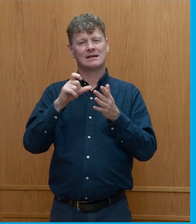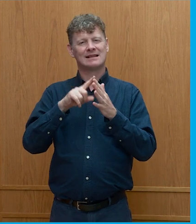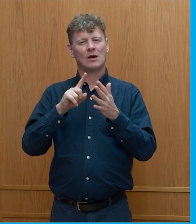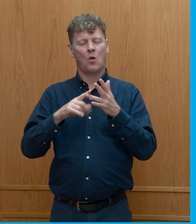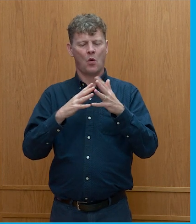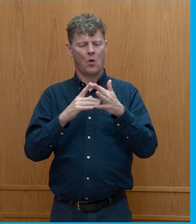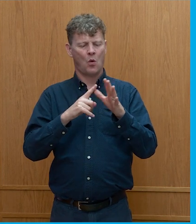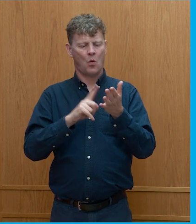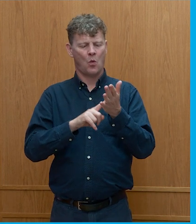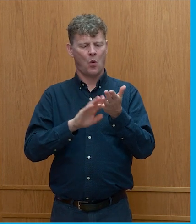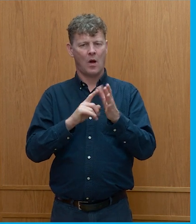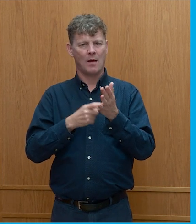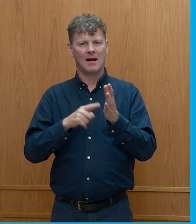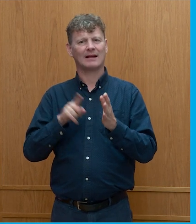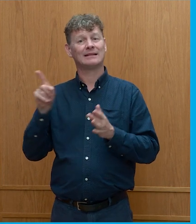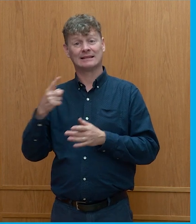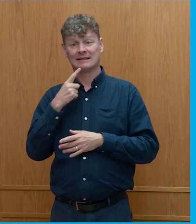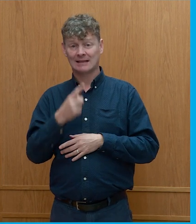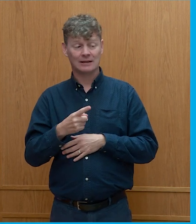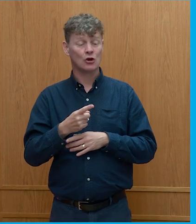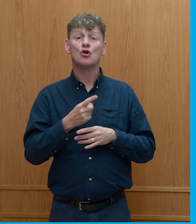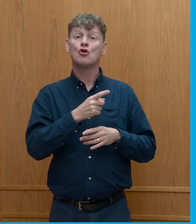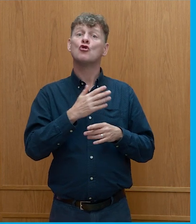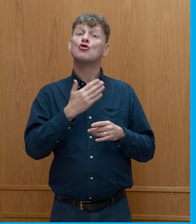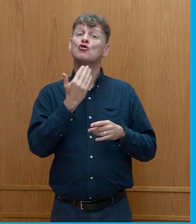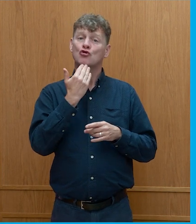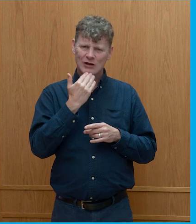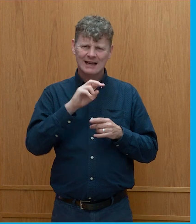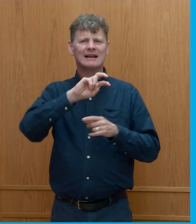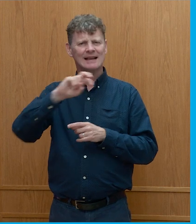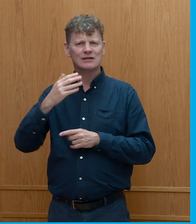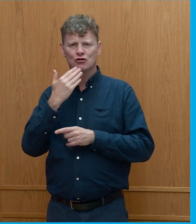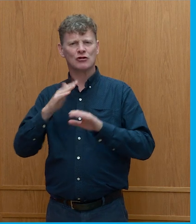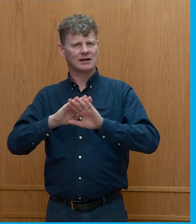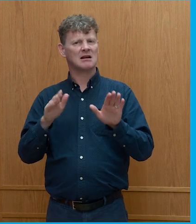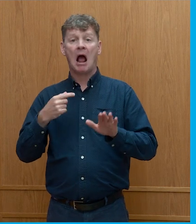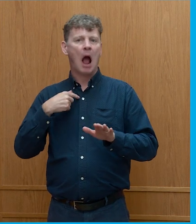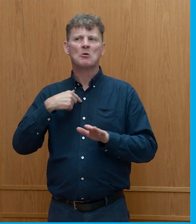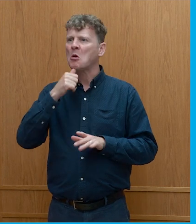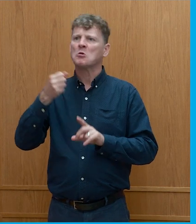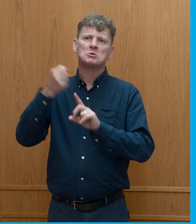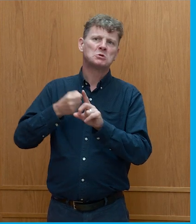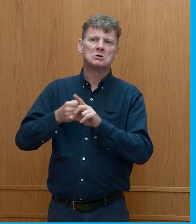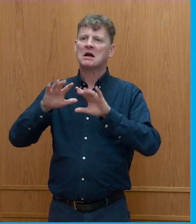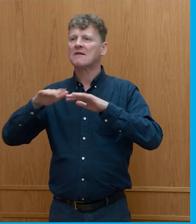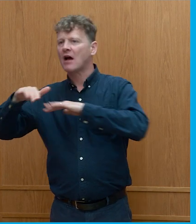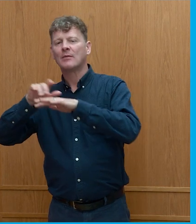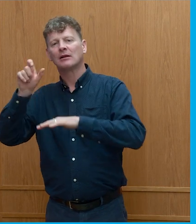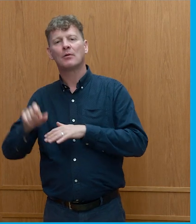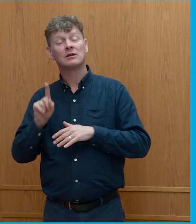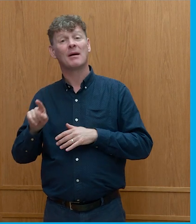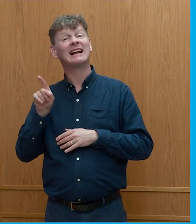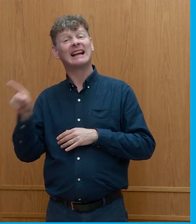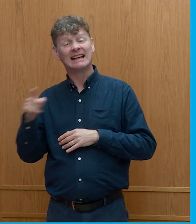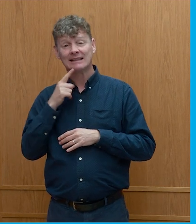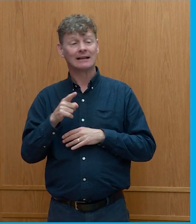green is green and he would admit that he was not an environmentalist but he would also admit that inviting in sustainability